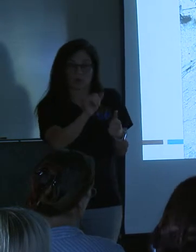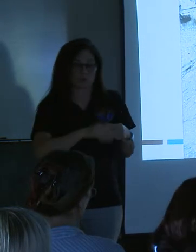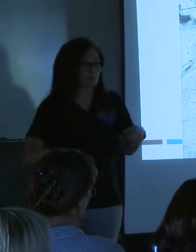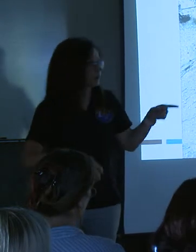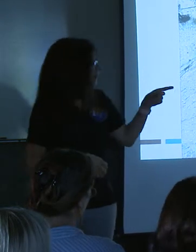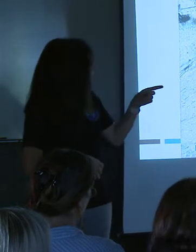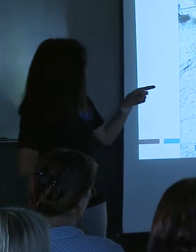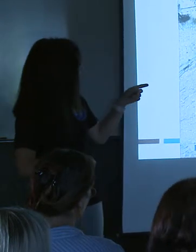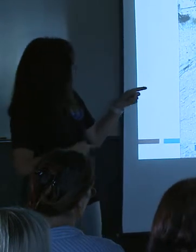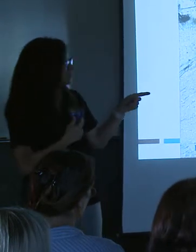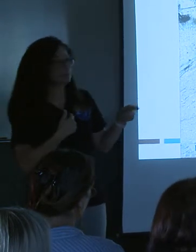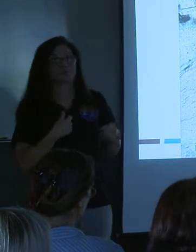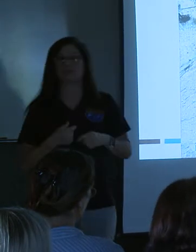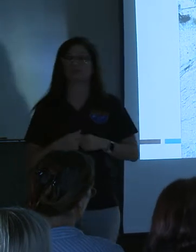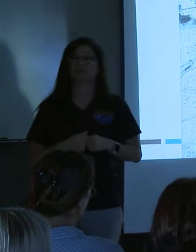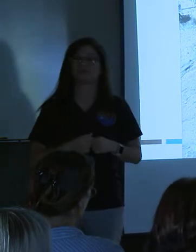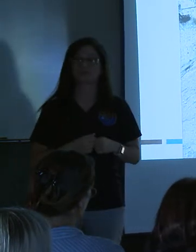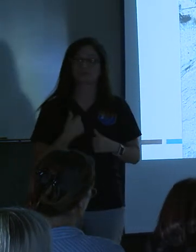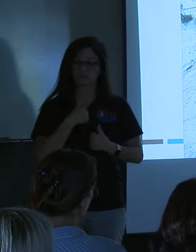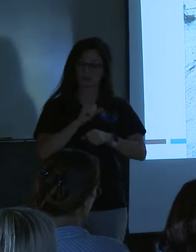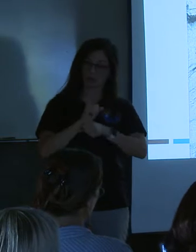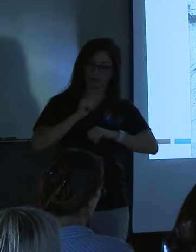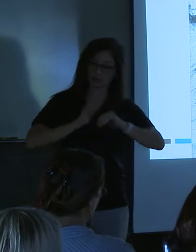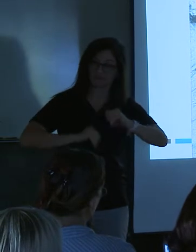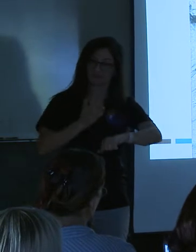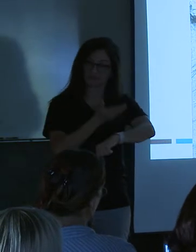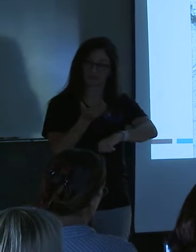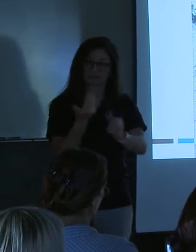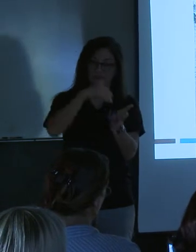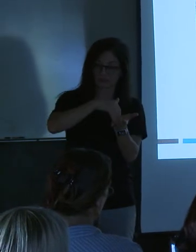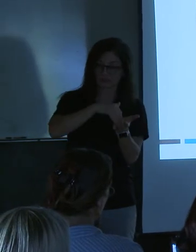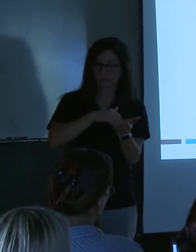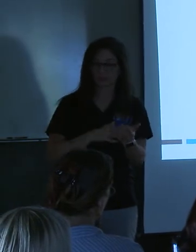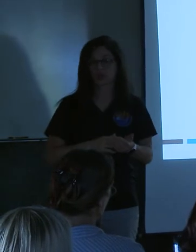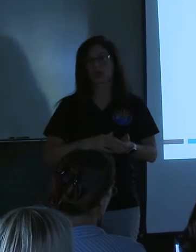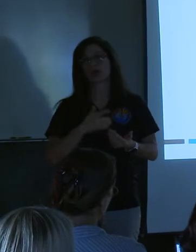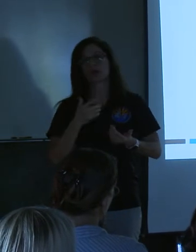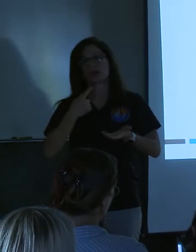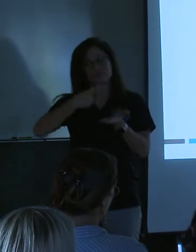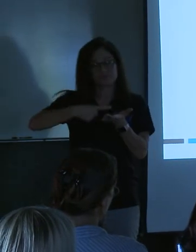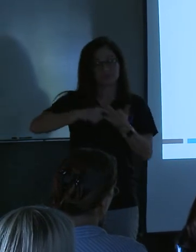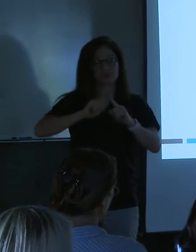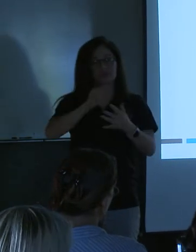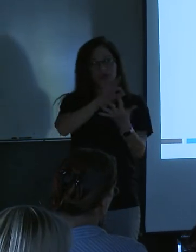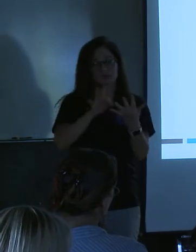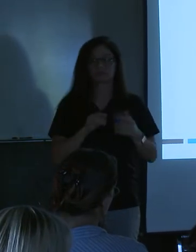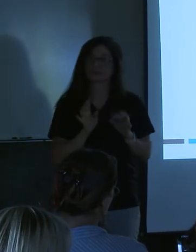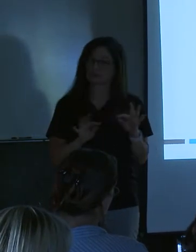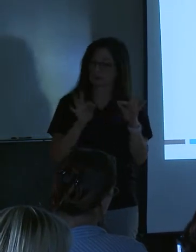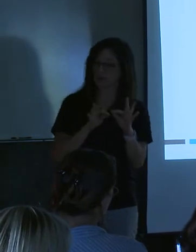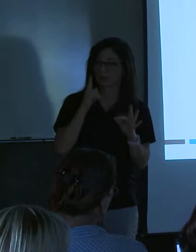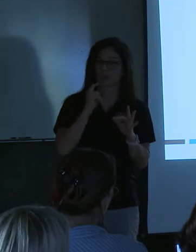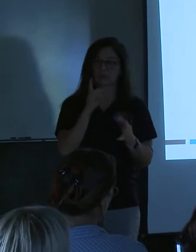And so we're working to rebuild this. We're looking at different options. This is important because it